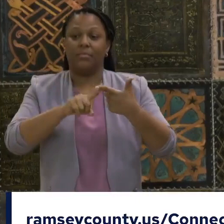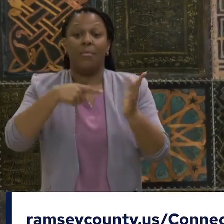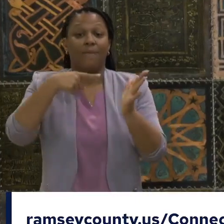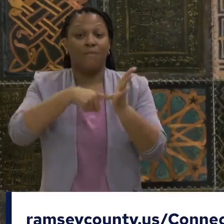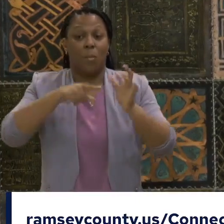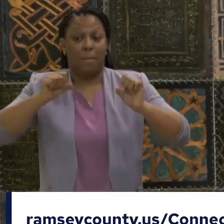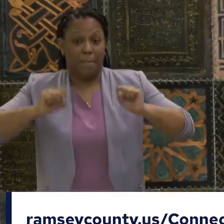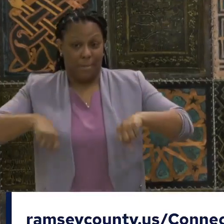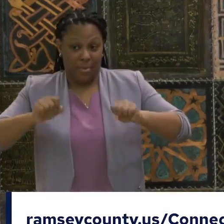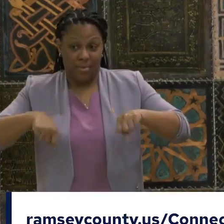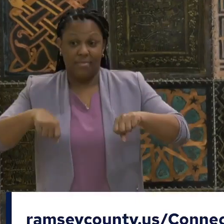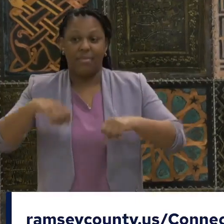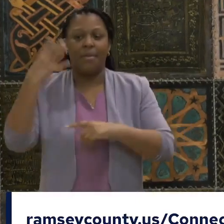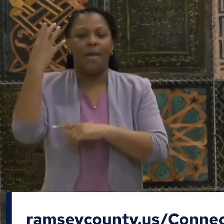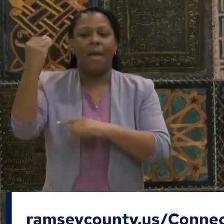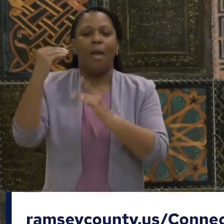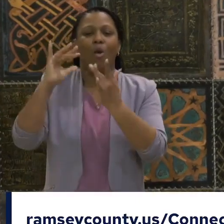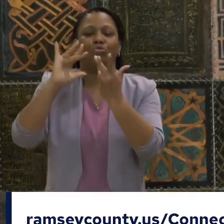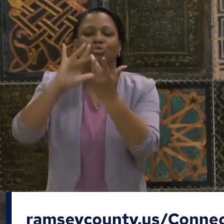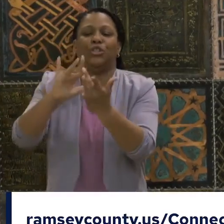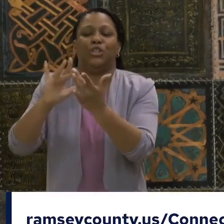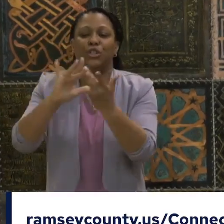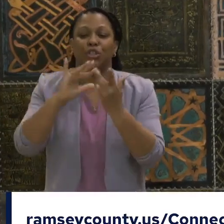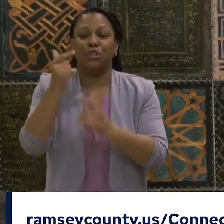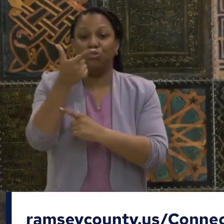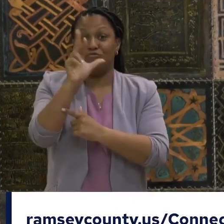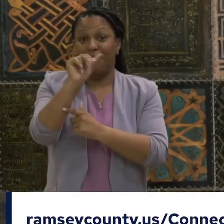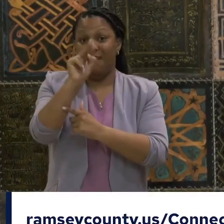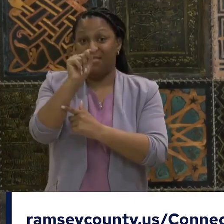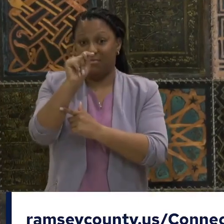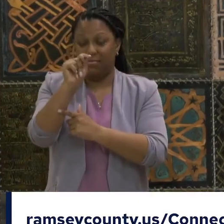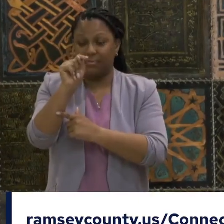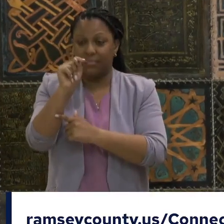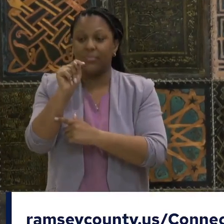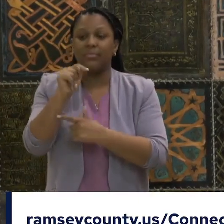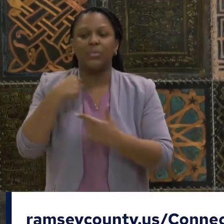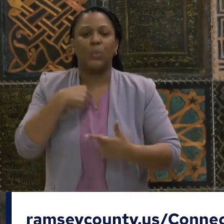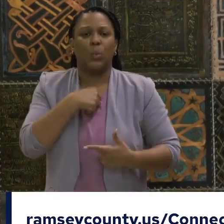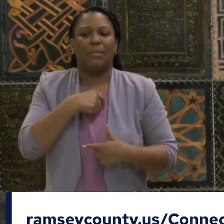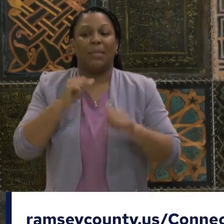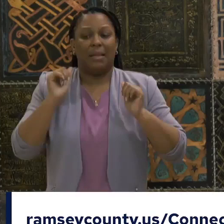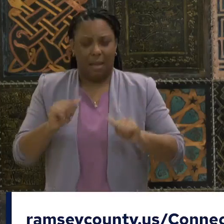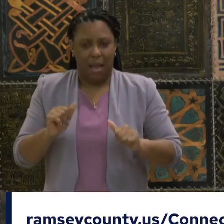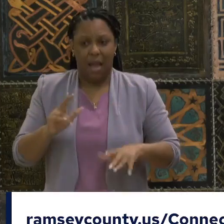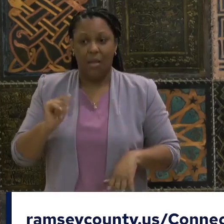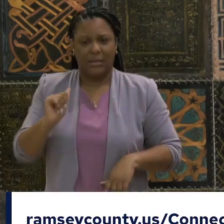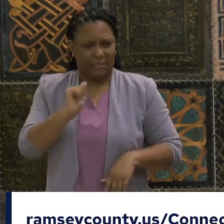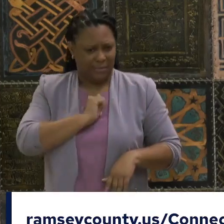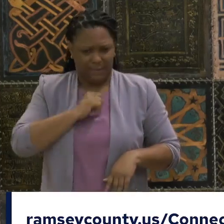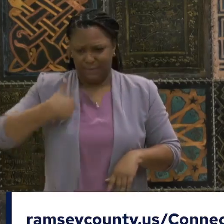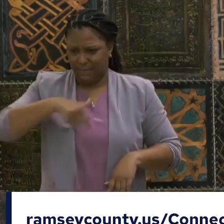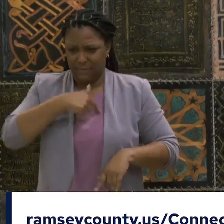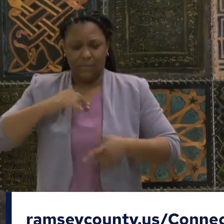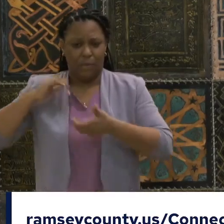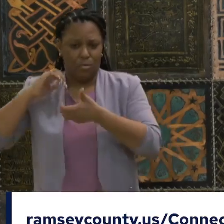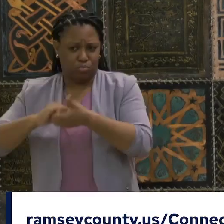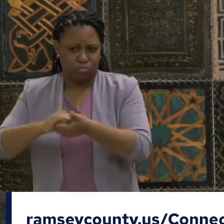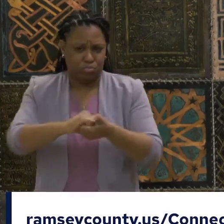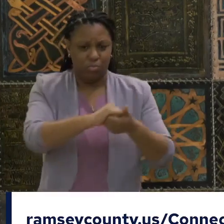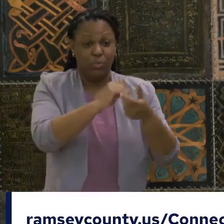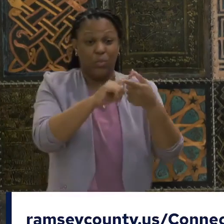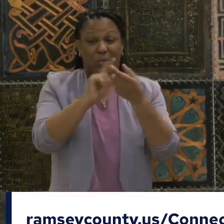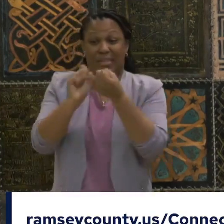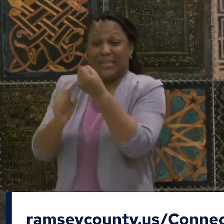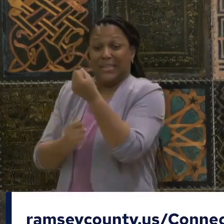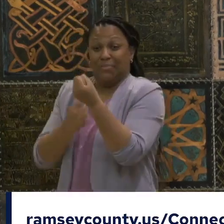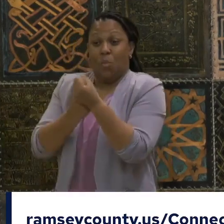with these funds will be able to leverage community based trusted messenger relationships to promote the affordable connectivity program